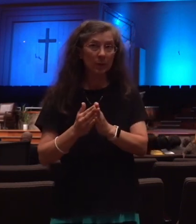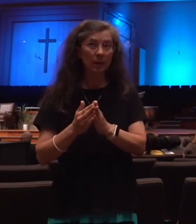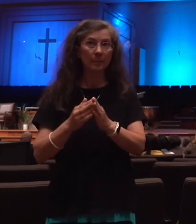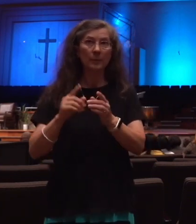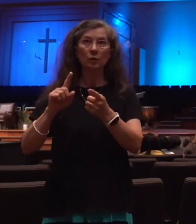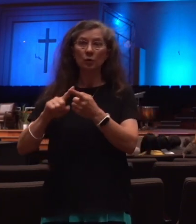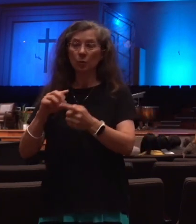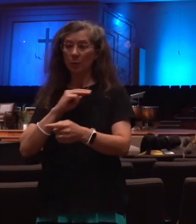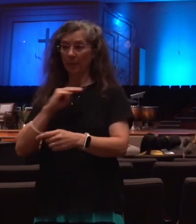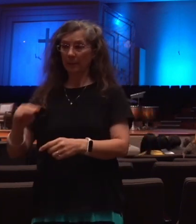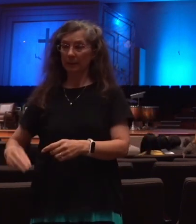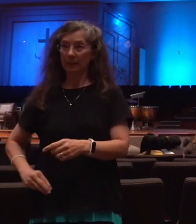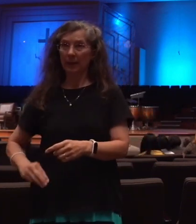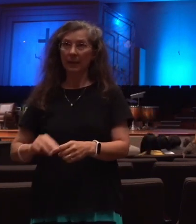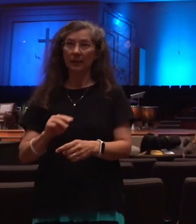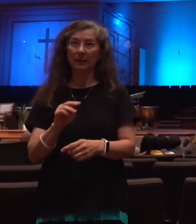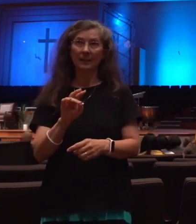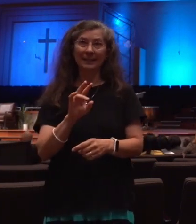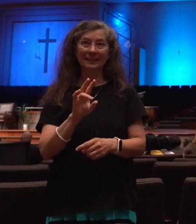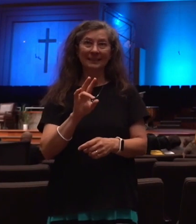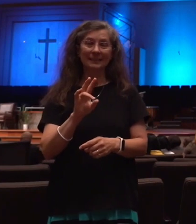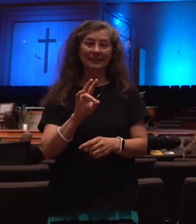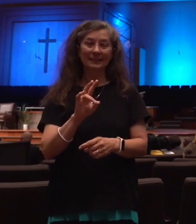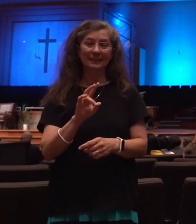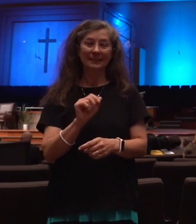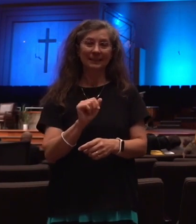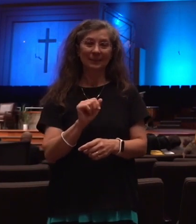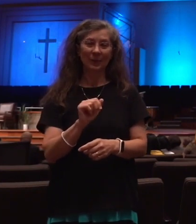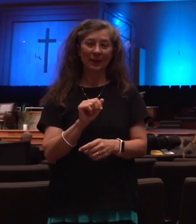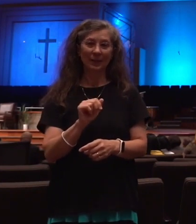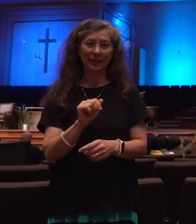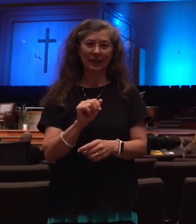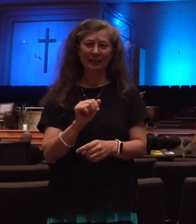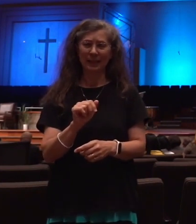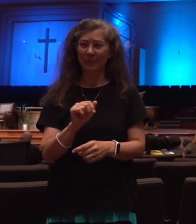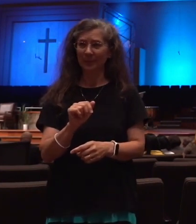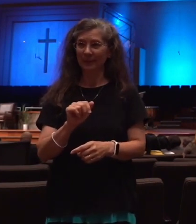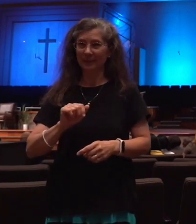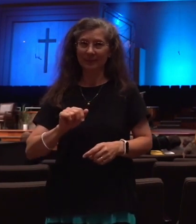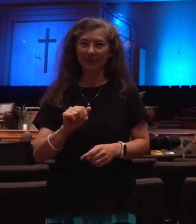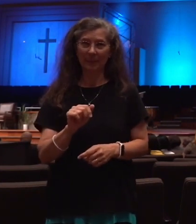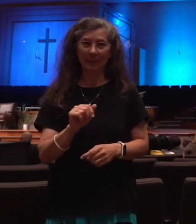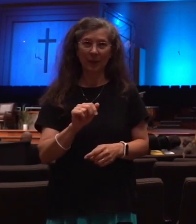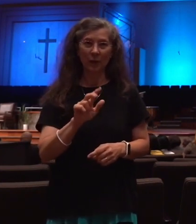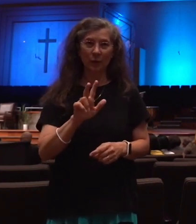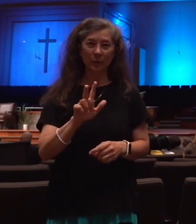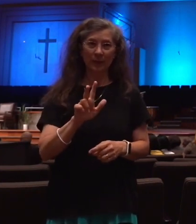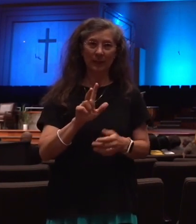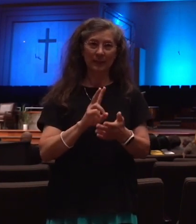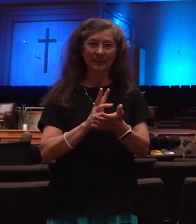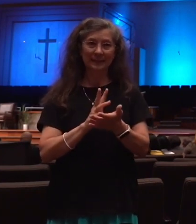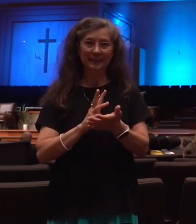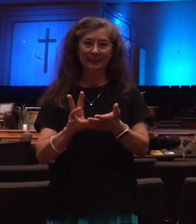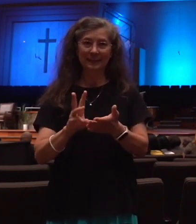weeks and threescore and two weeks, and the street shall be built again in the wall, even in troublous times.